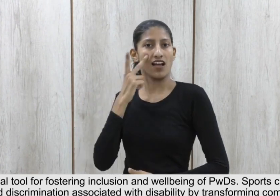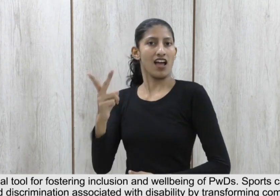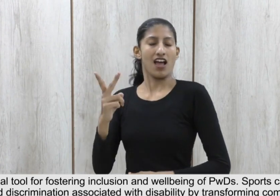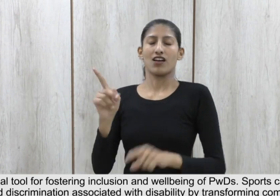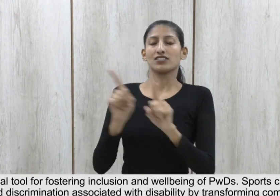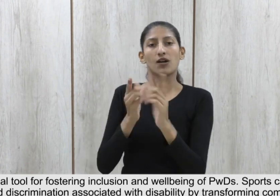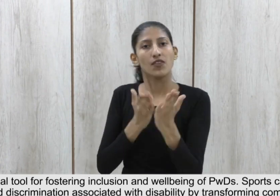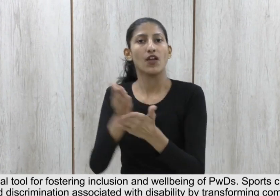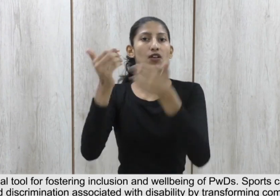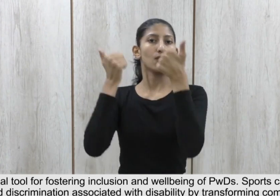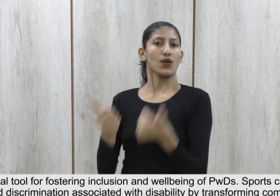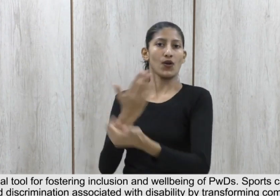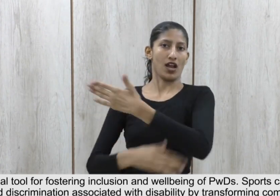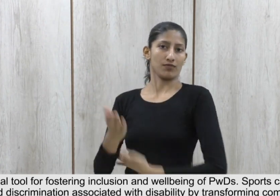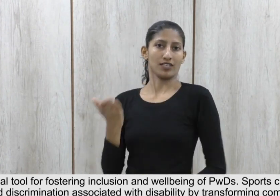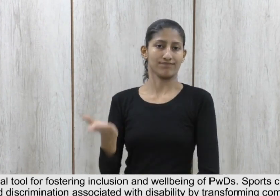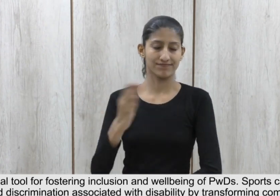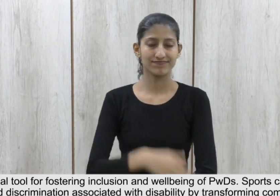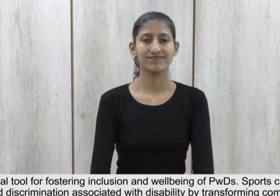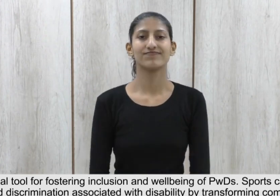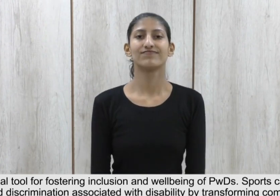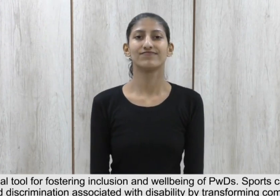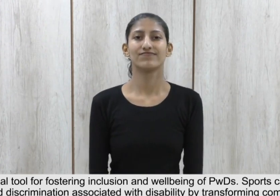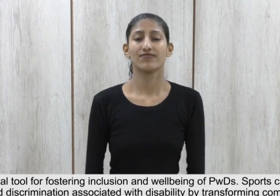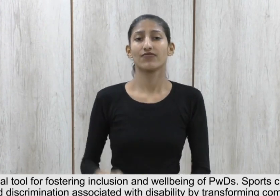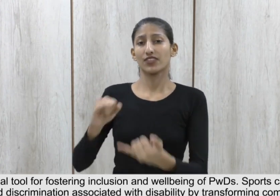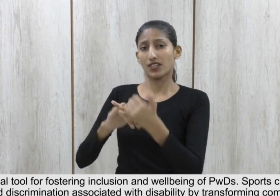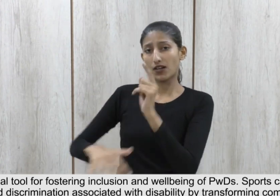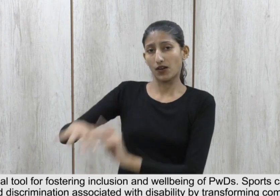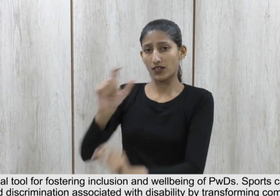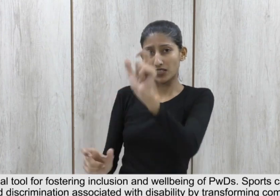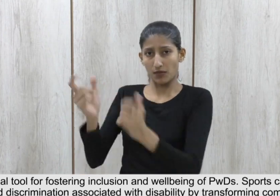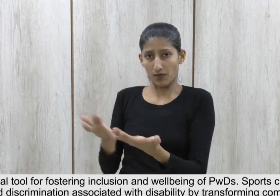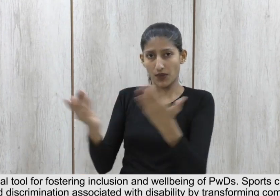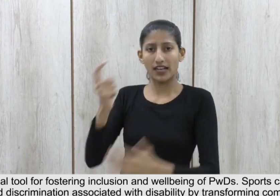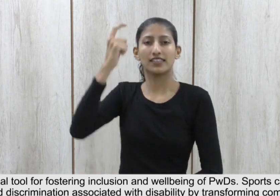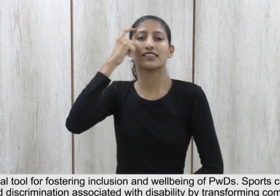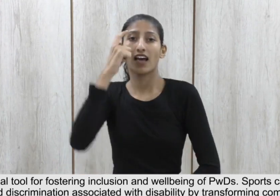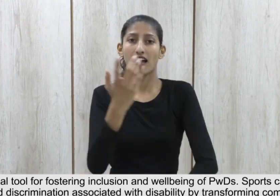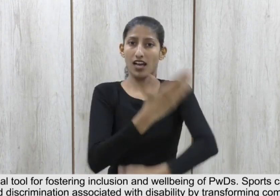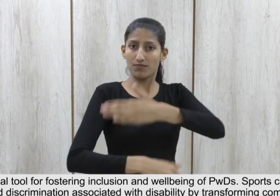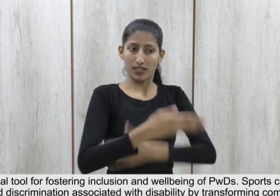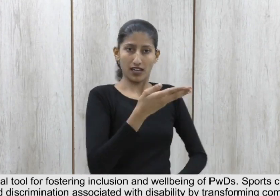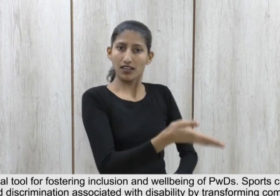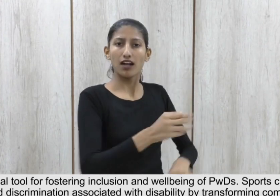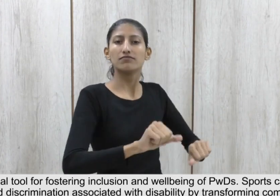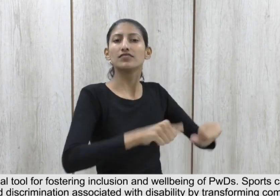Sports can help reduce the stigma and discrimination associated with